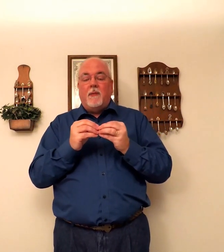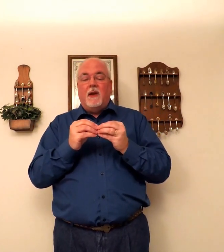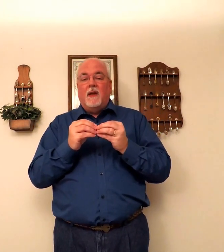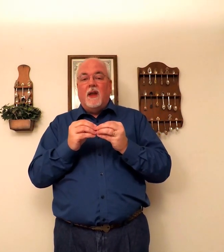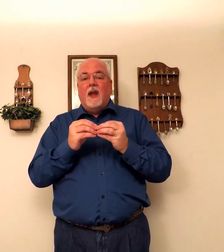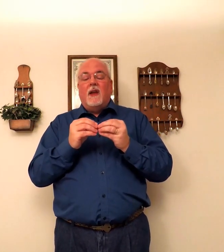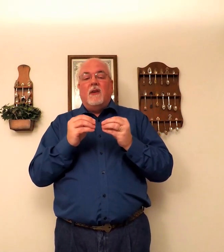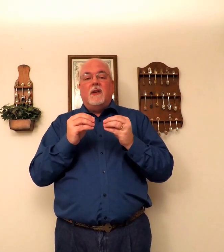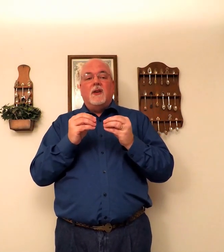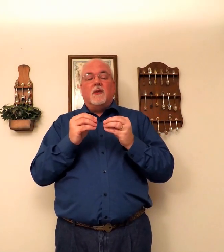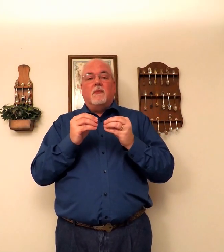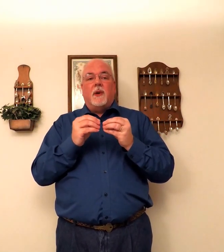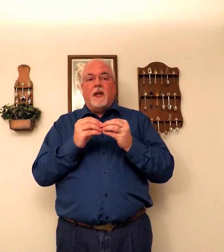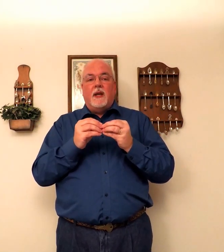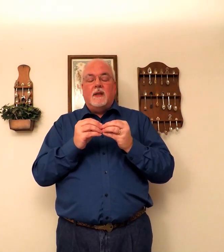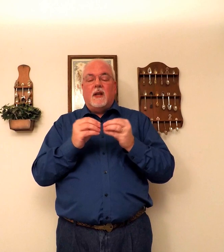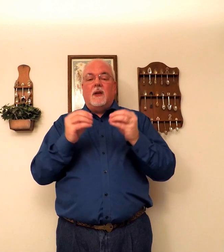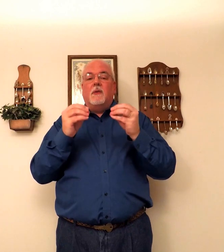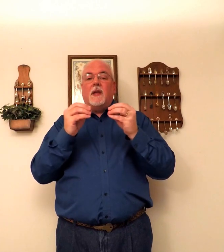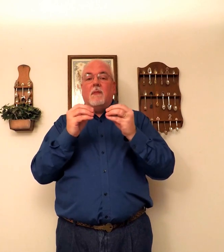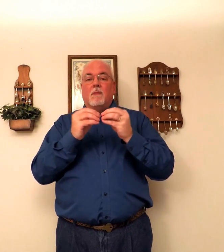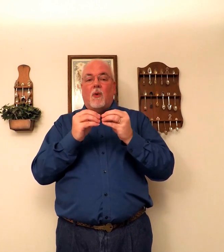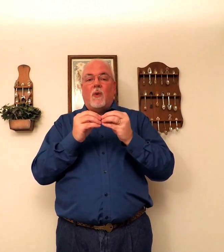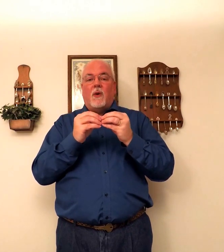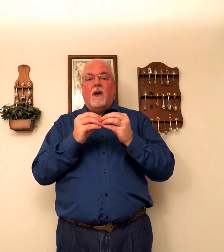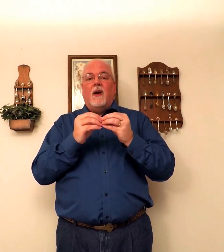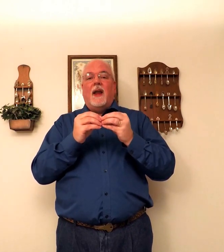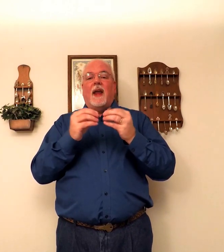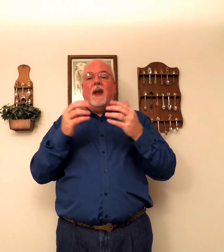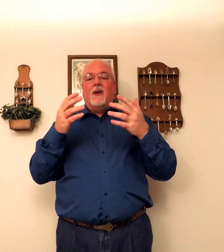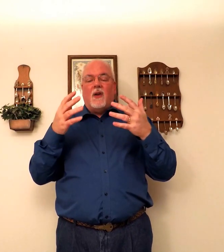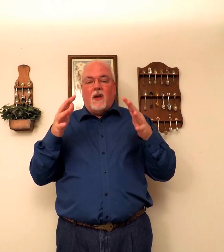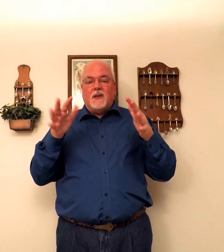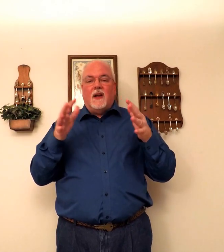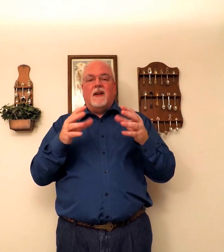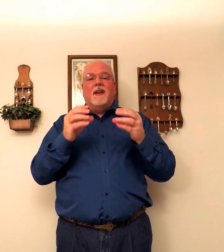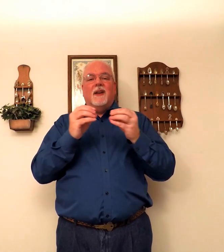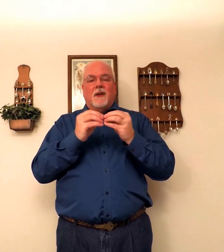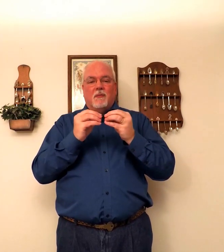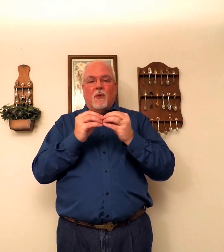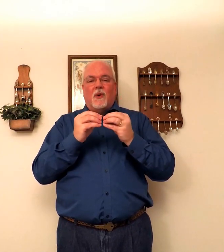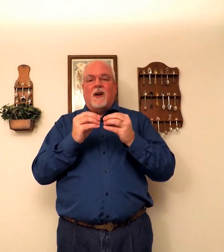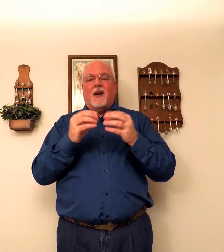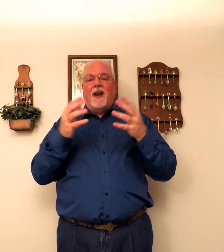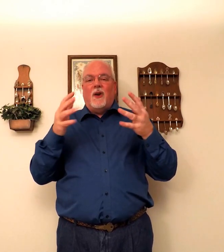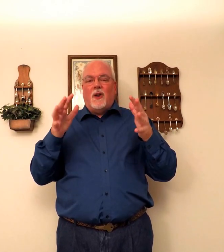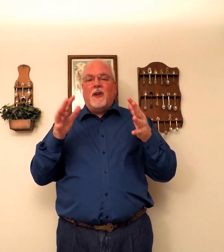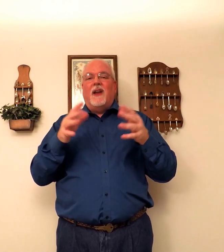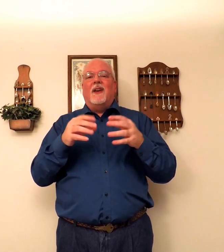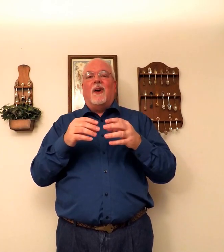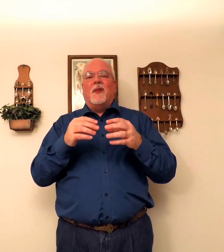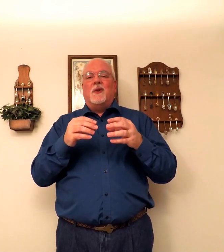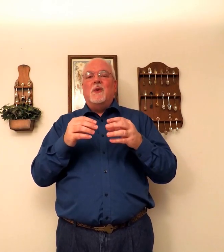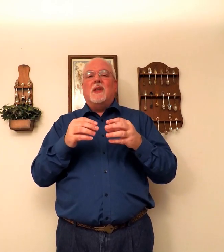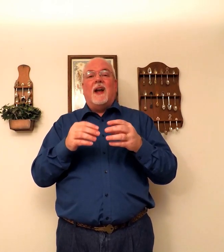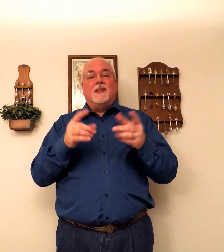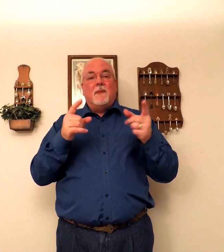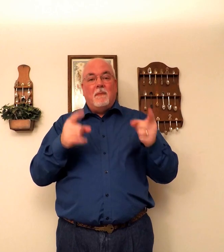baby. You teach them please. And you say more. And all done. More. And all done. Are the two signs that